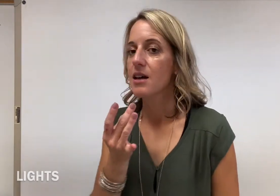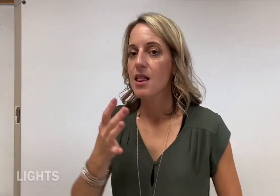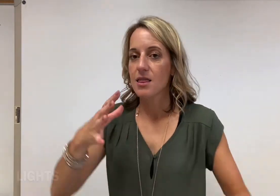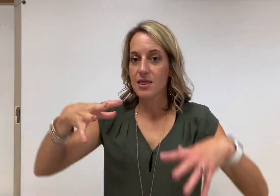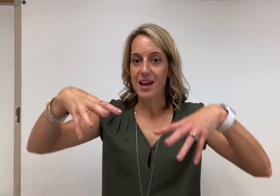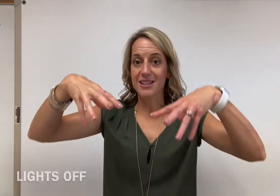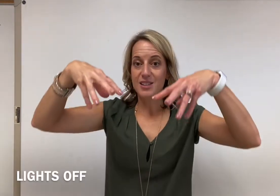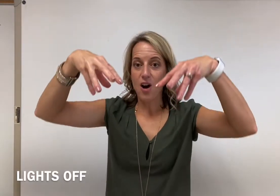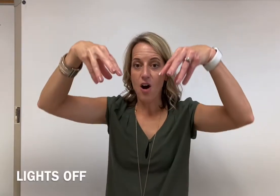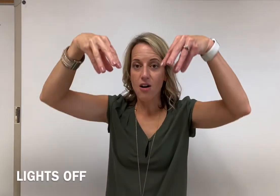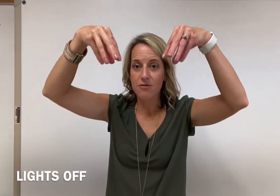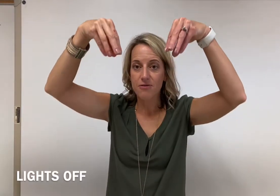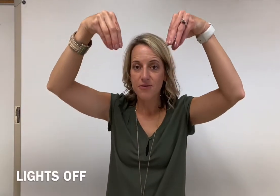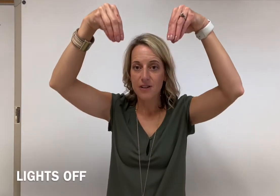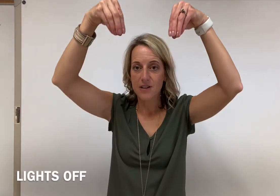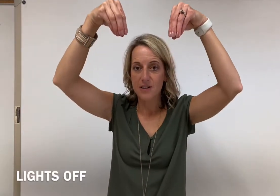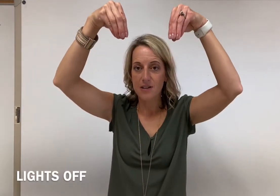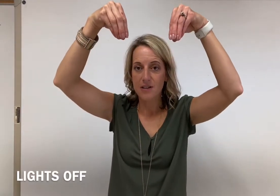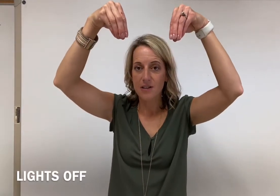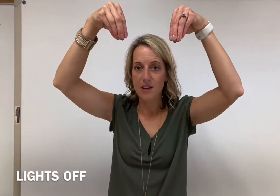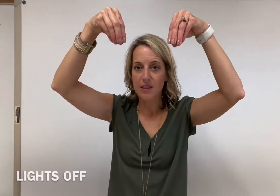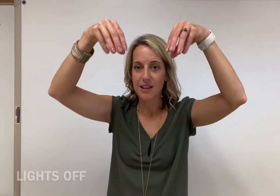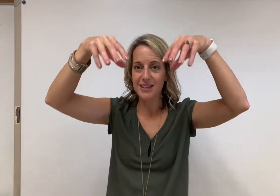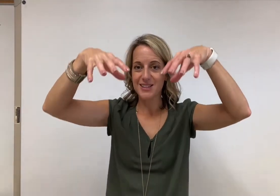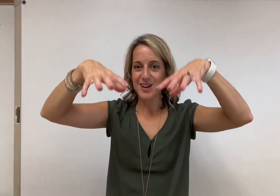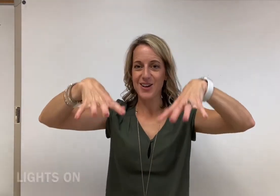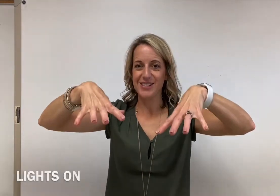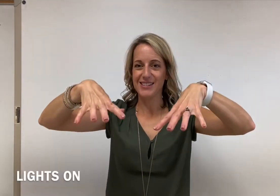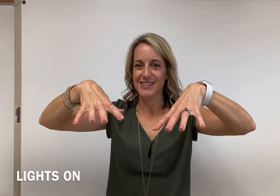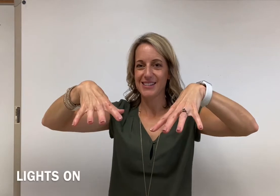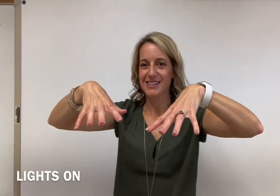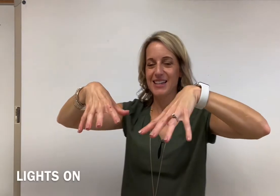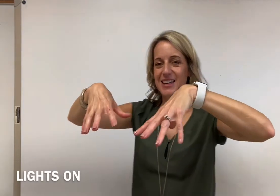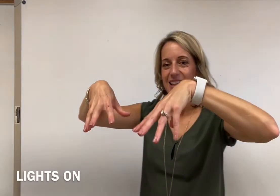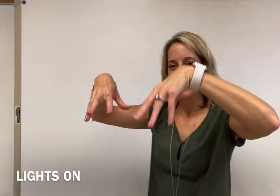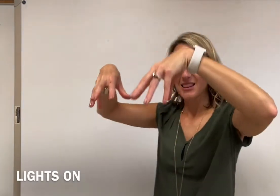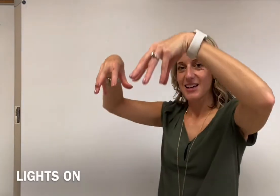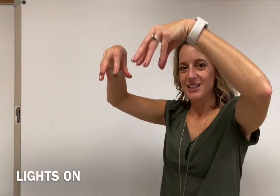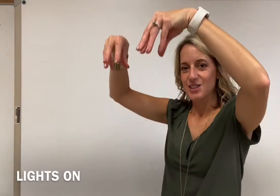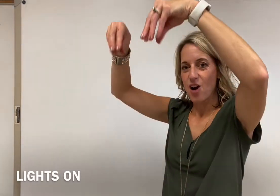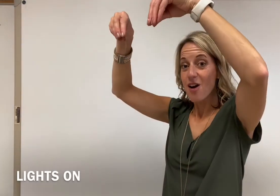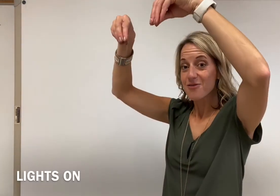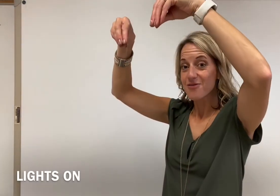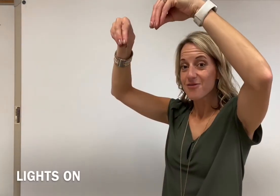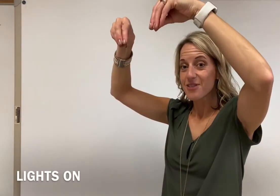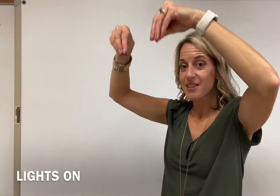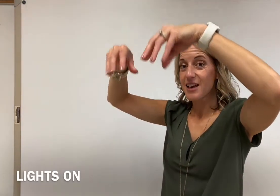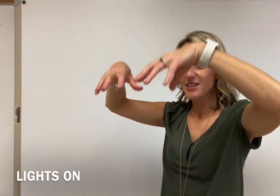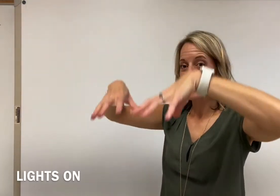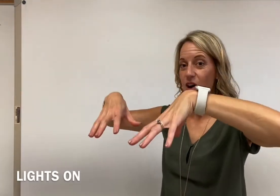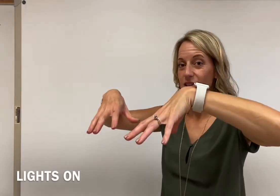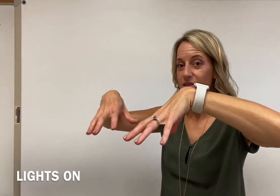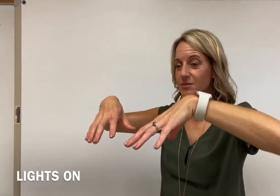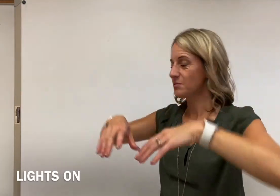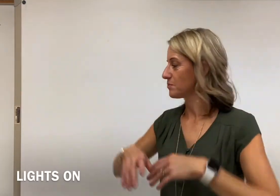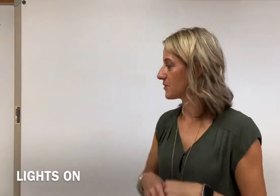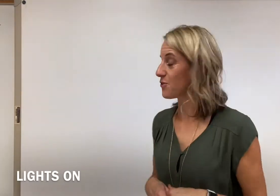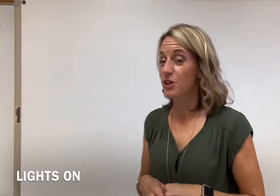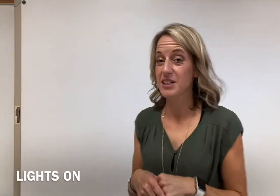Lights off. Lights on. Lights off, and lights on. If you're going to